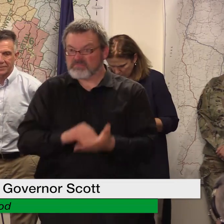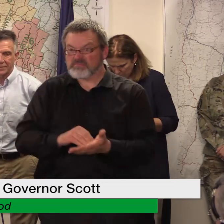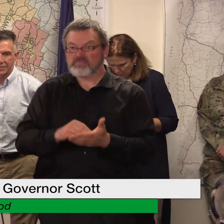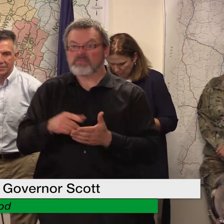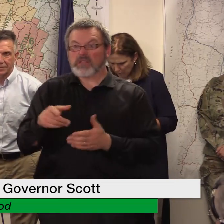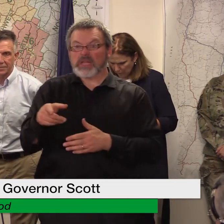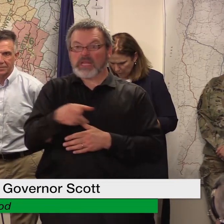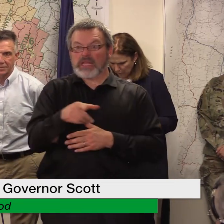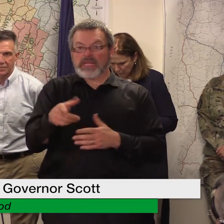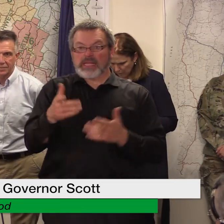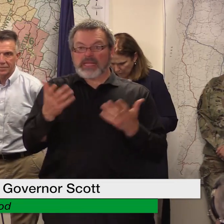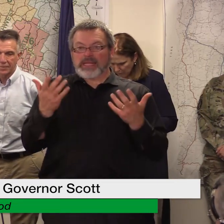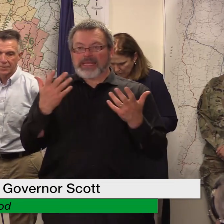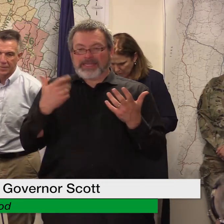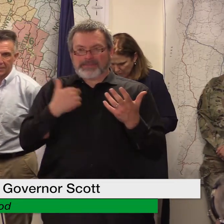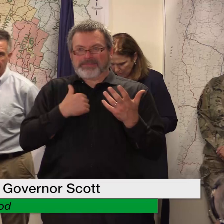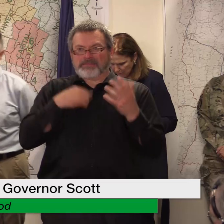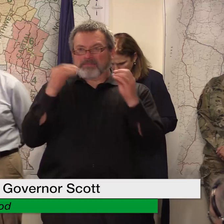we have with the